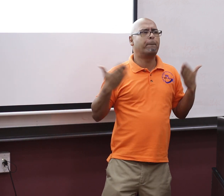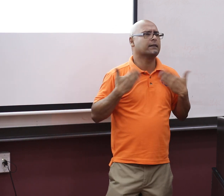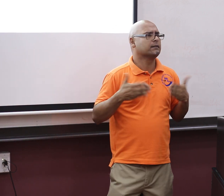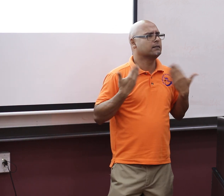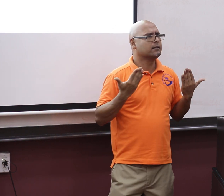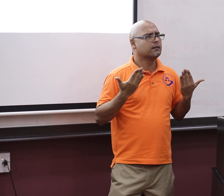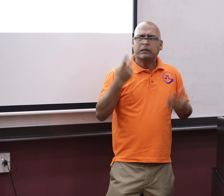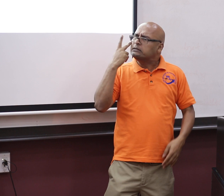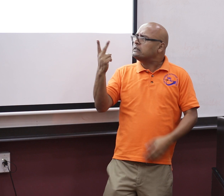How do you think we feel inside?